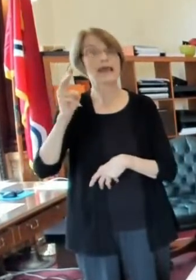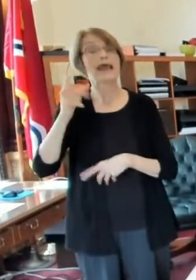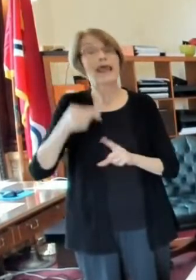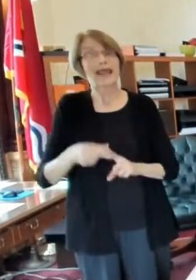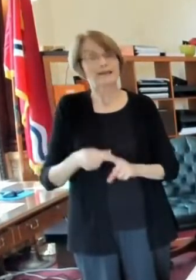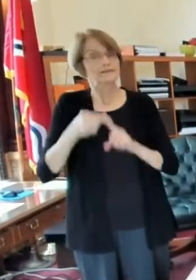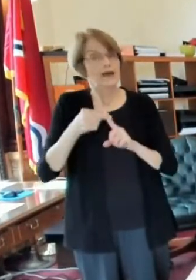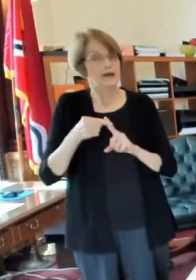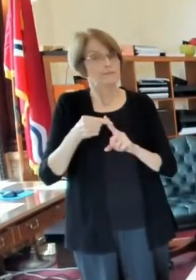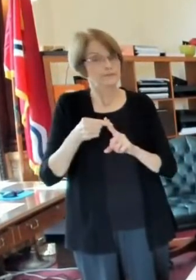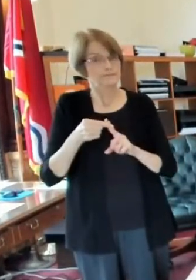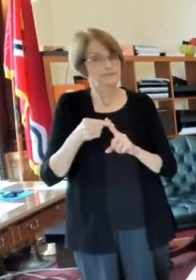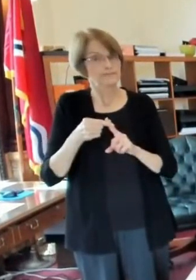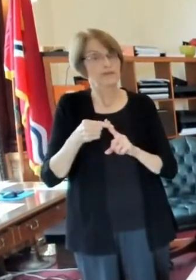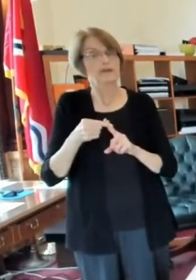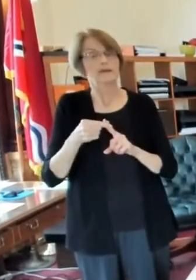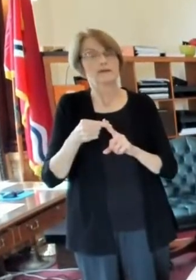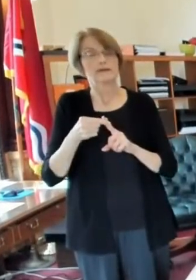for